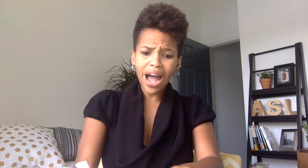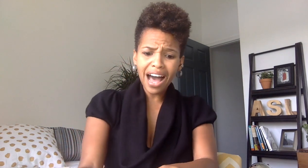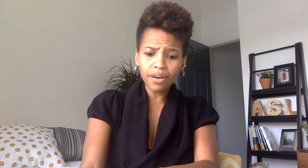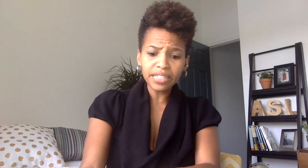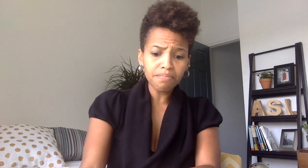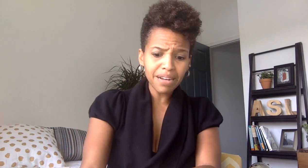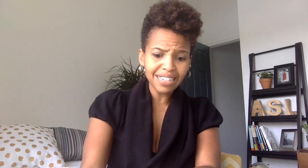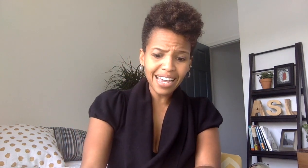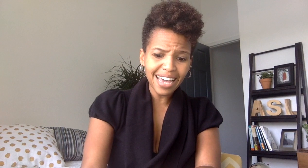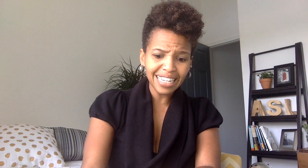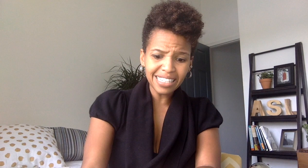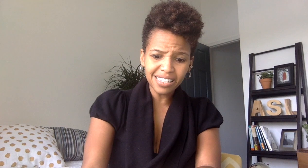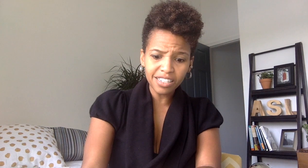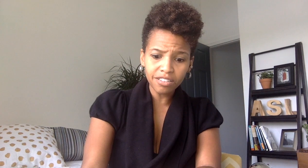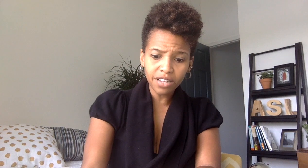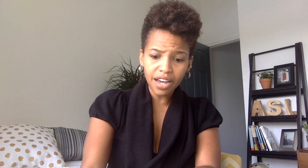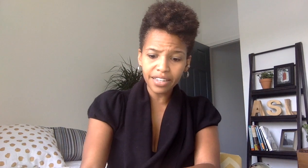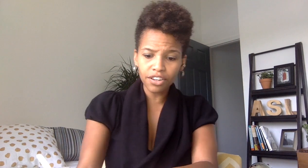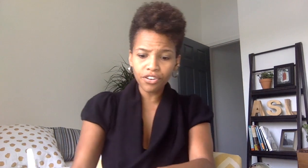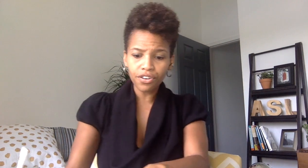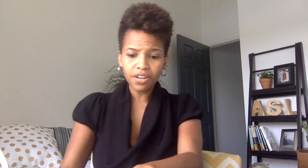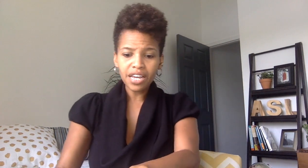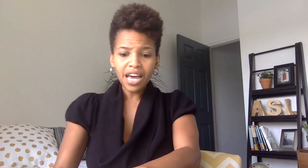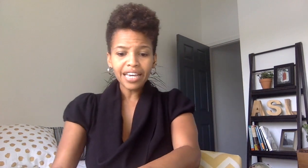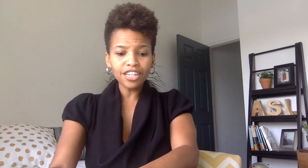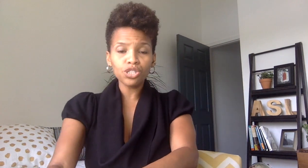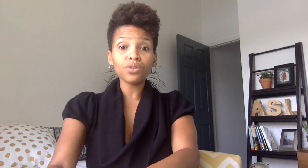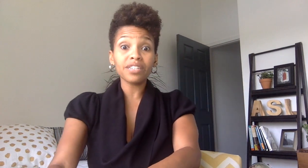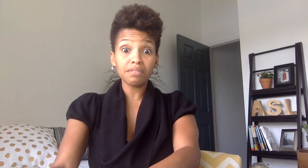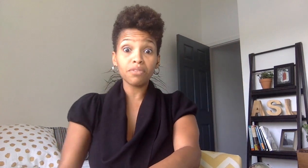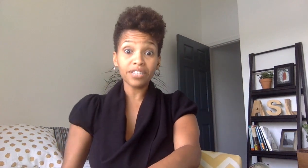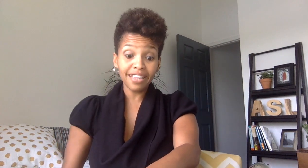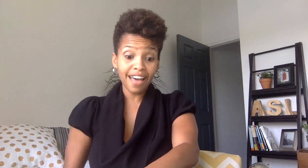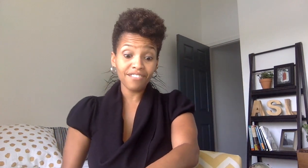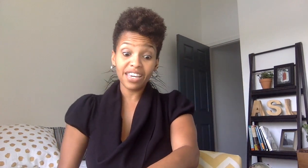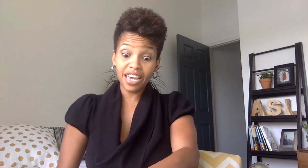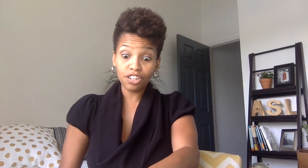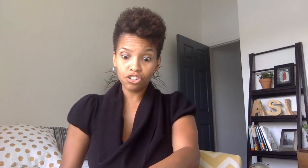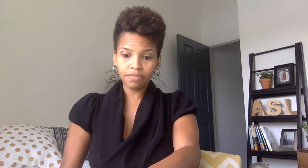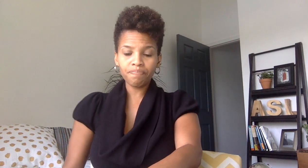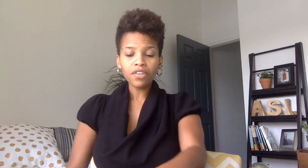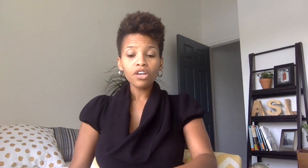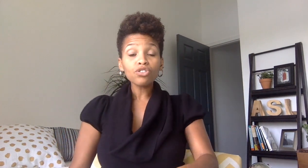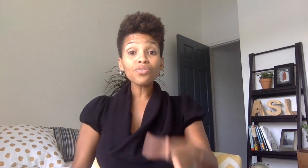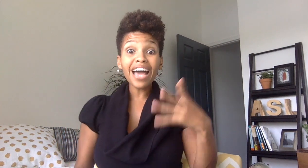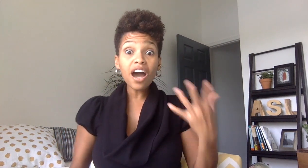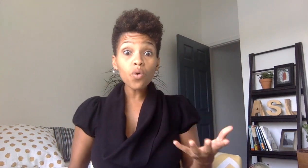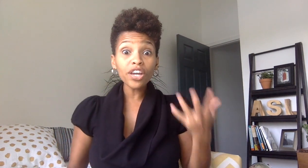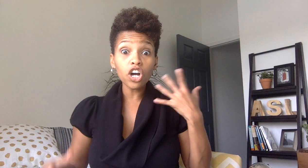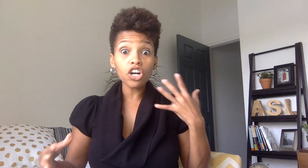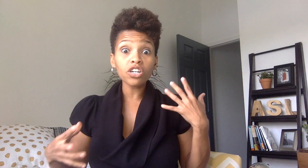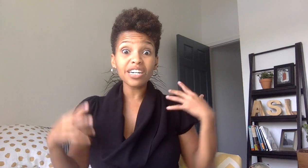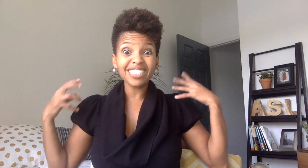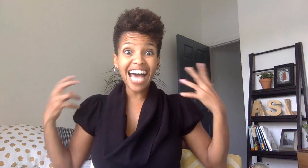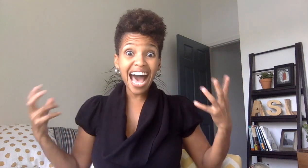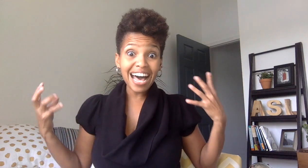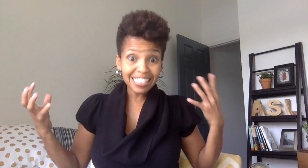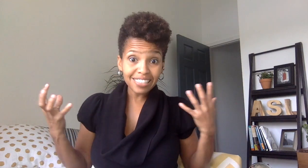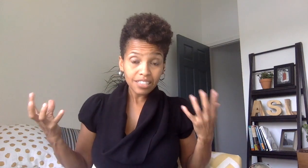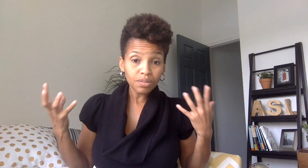now we are tasked with